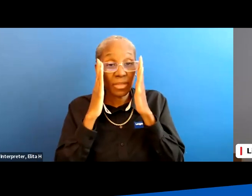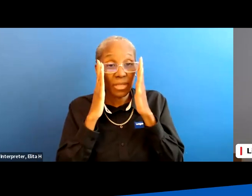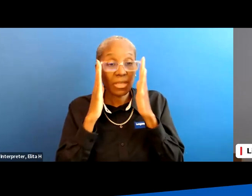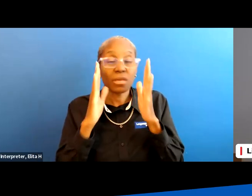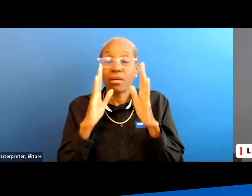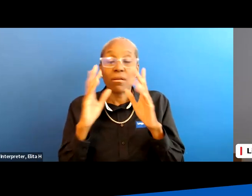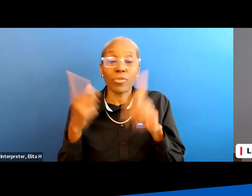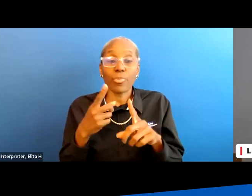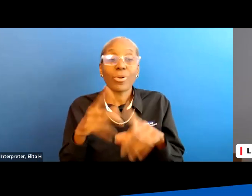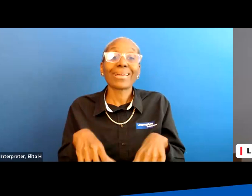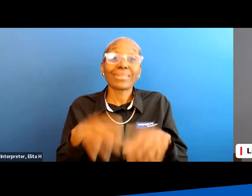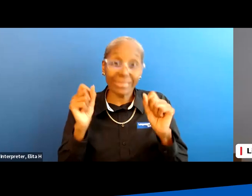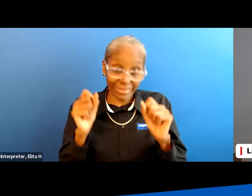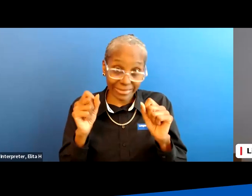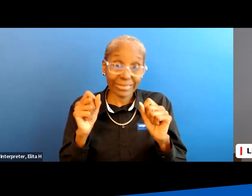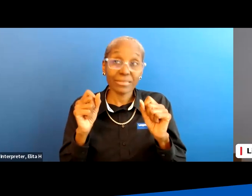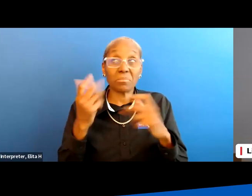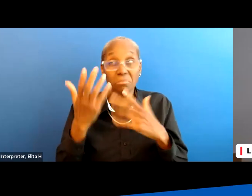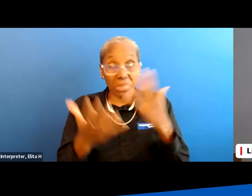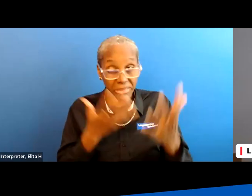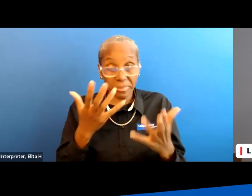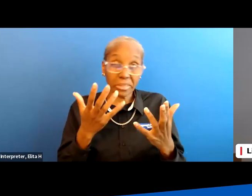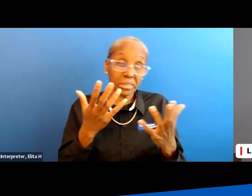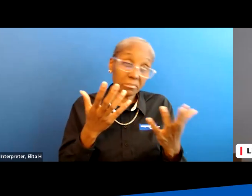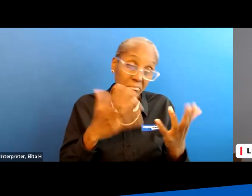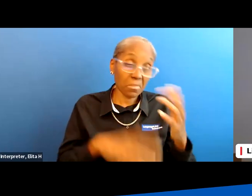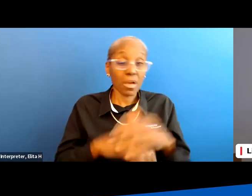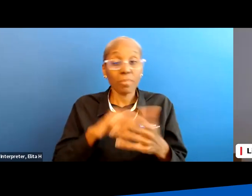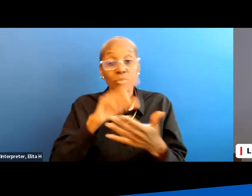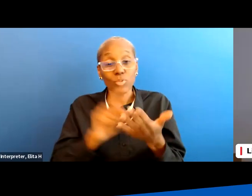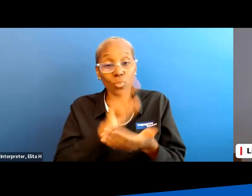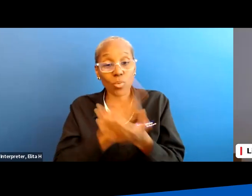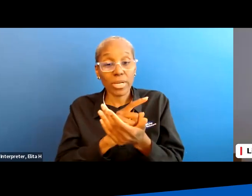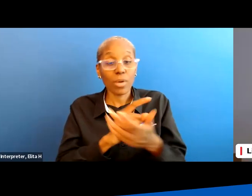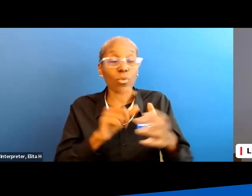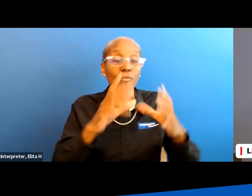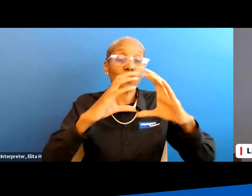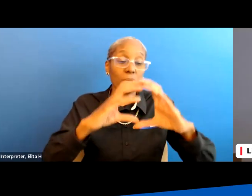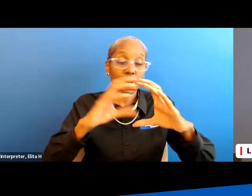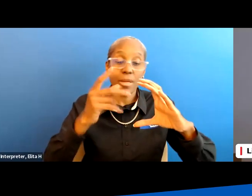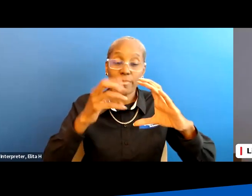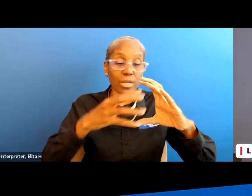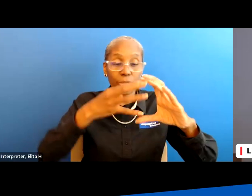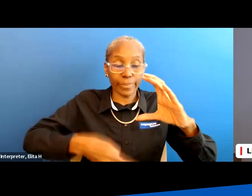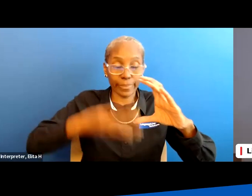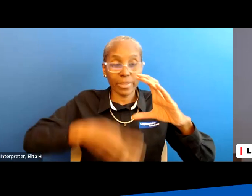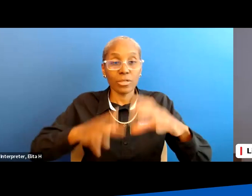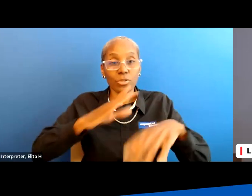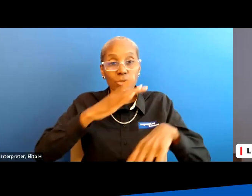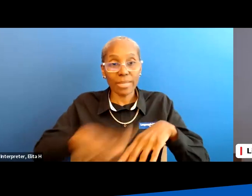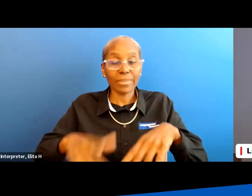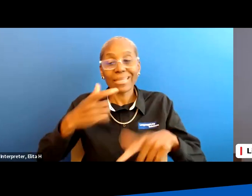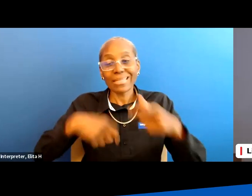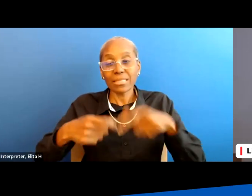all in all it can take so it could take probably maybe even up to an hour to empty your bladder as opposed to just slipping the